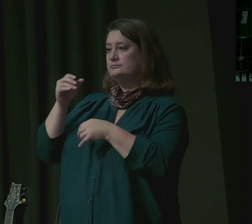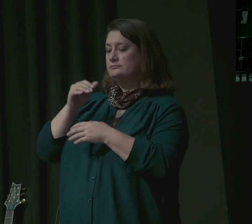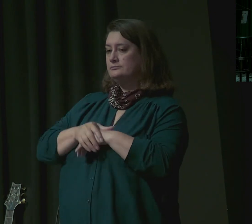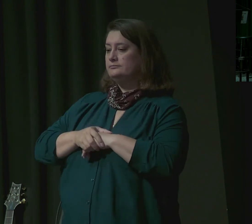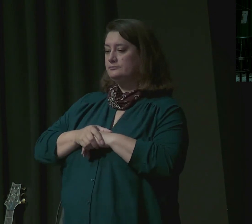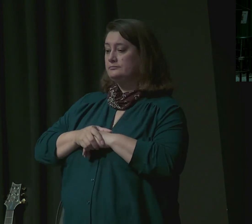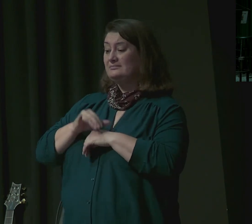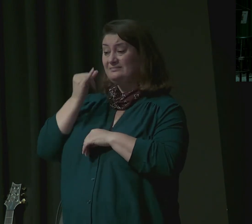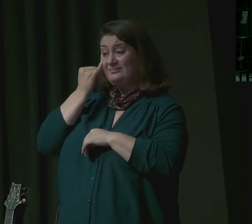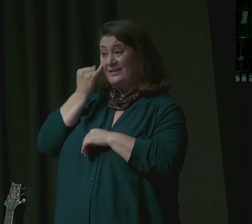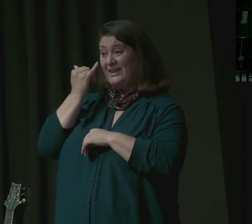twice.